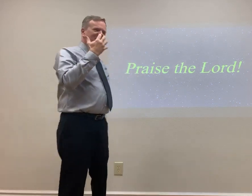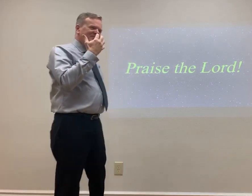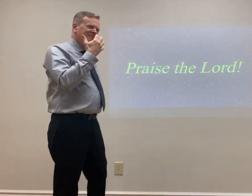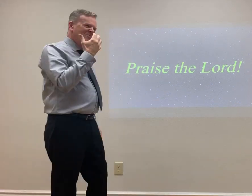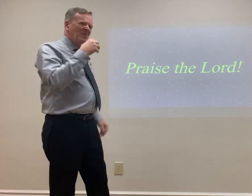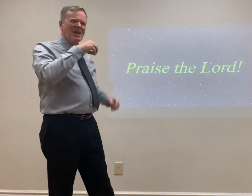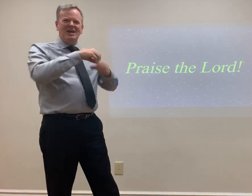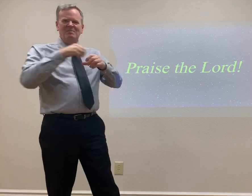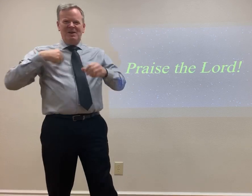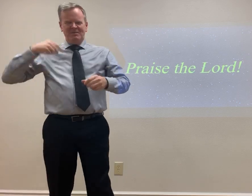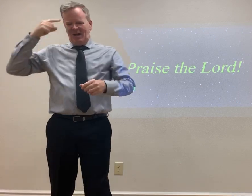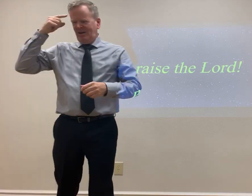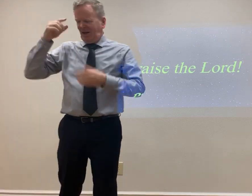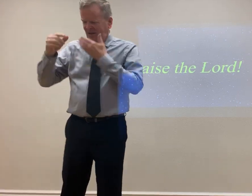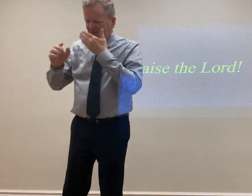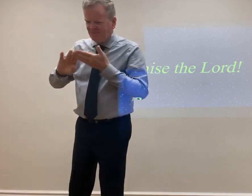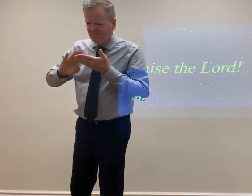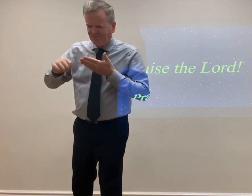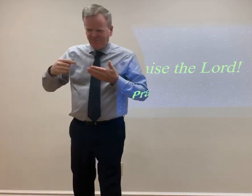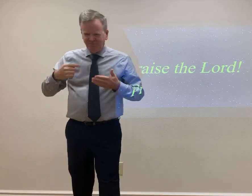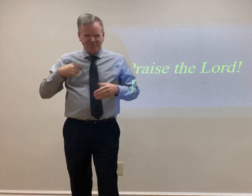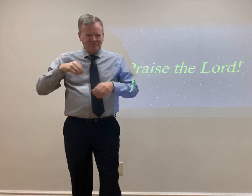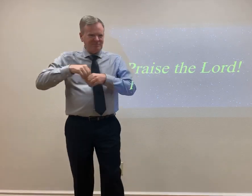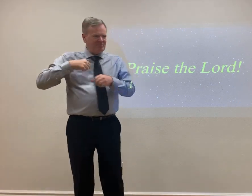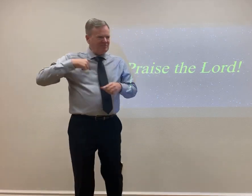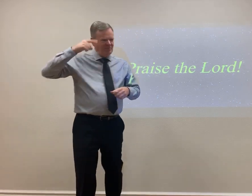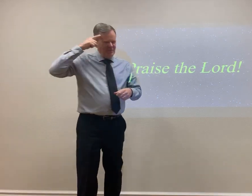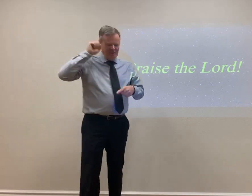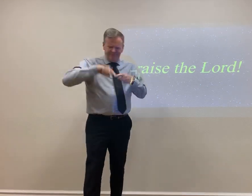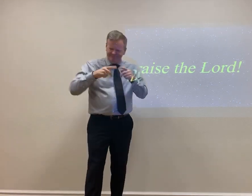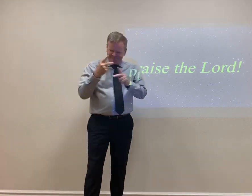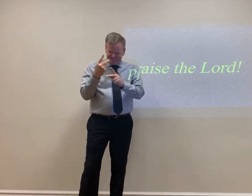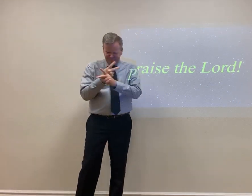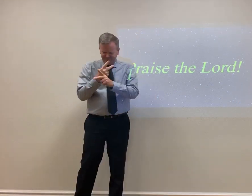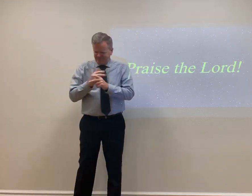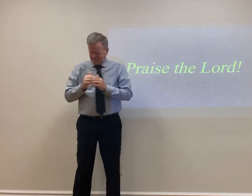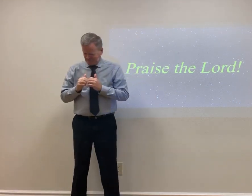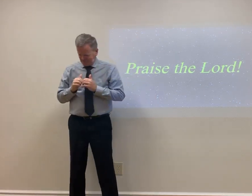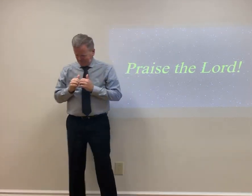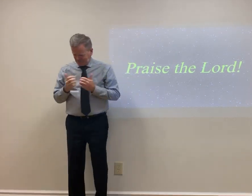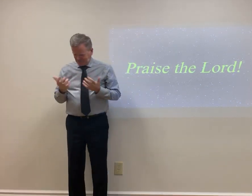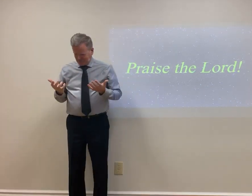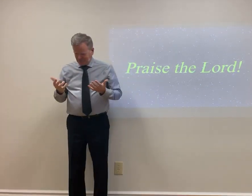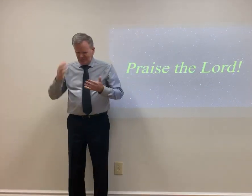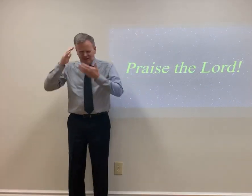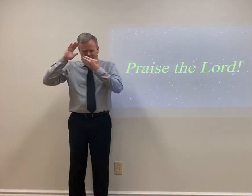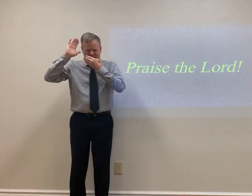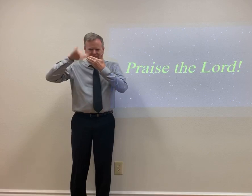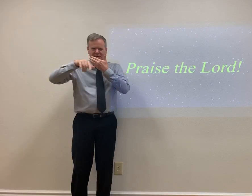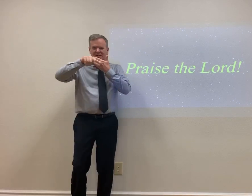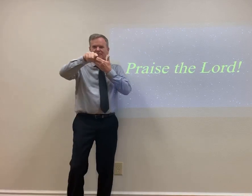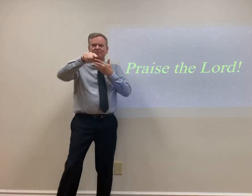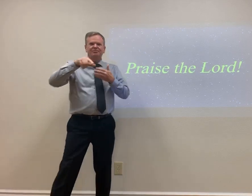It's incredible. In my mind, I can't fathom, you know,